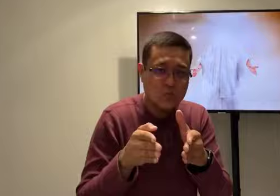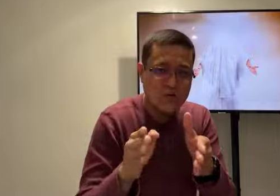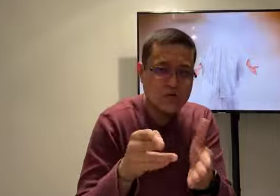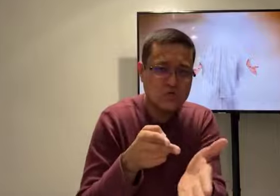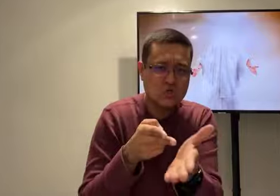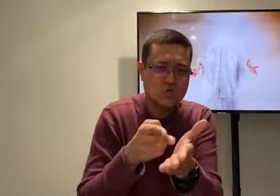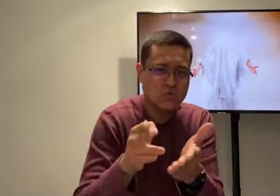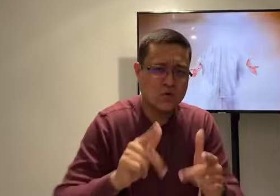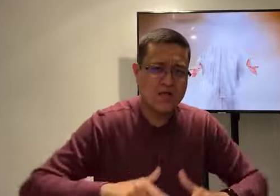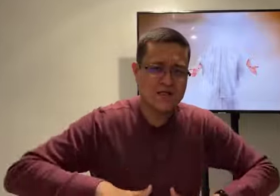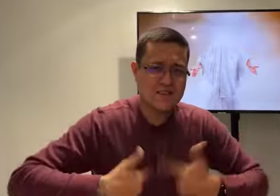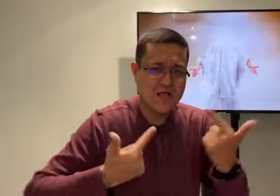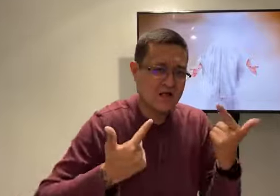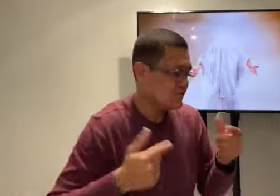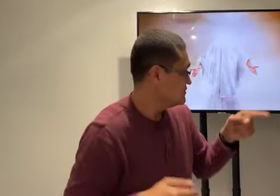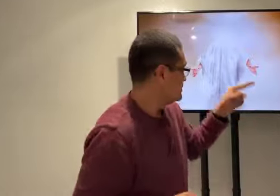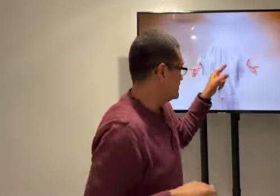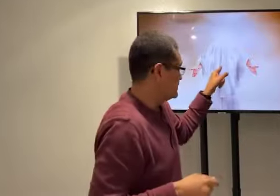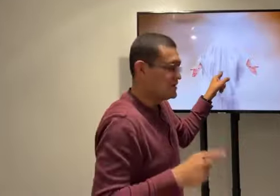He is the way. The truth. The life.